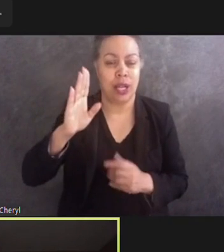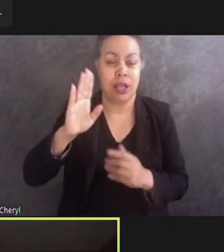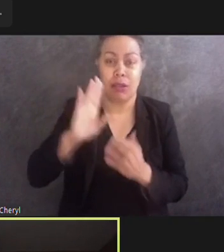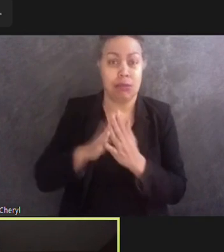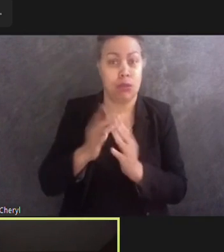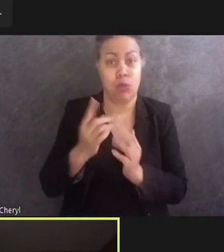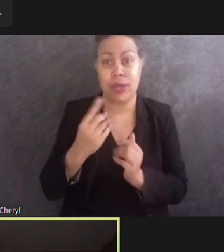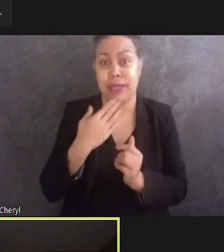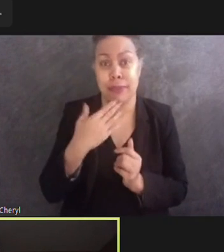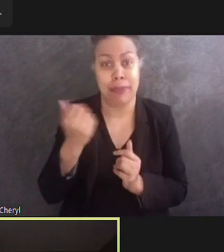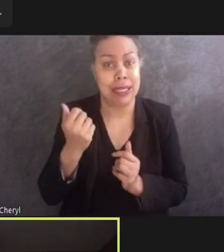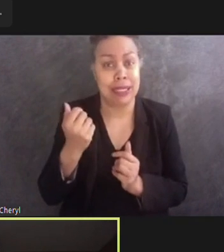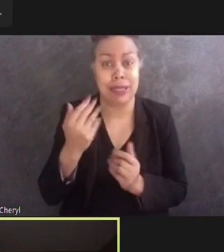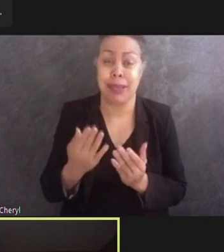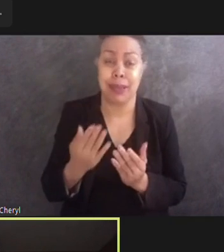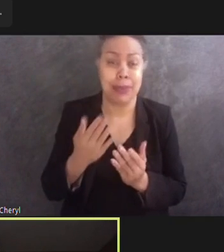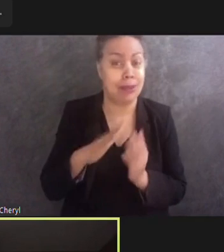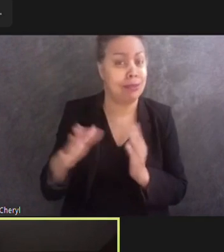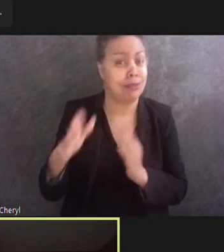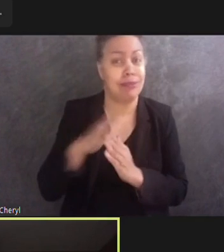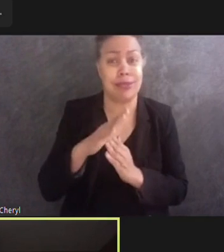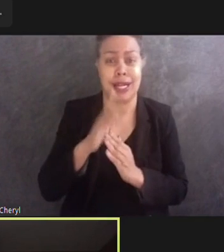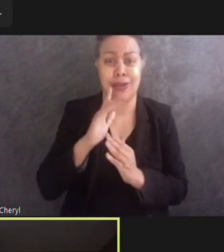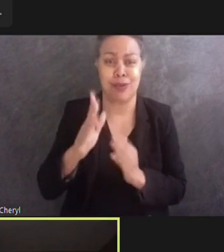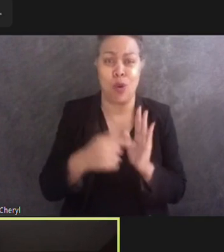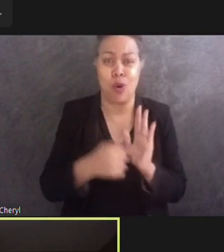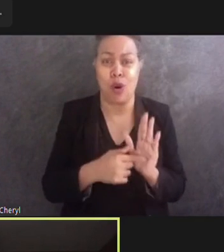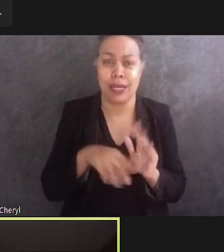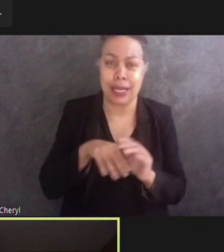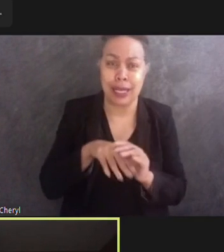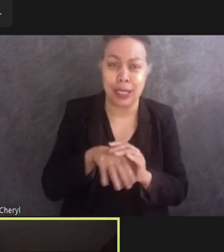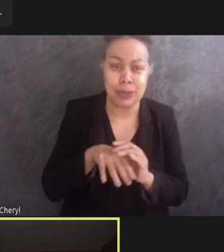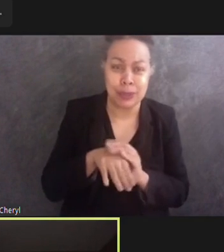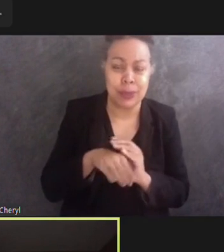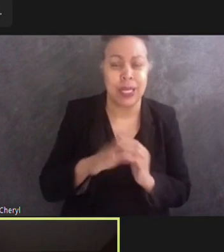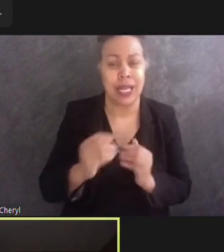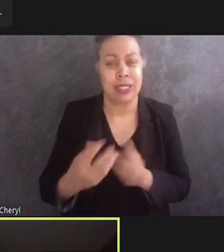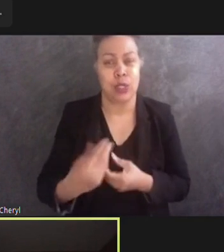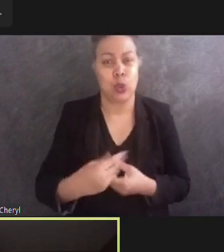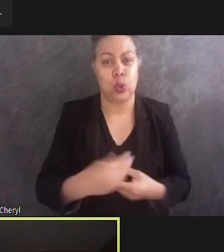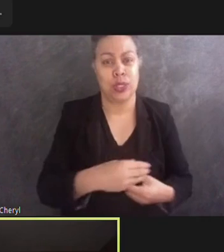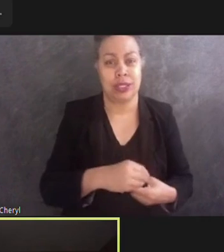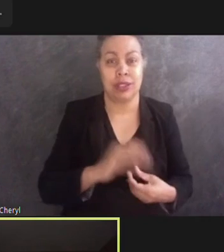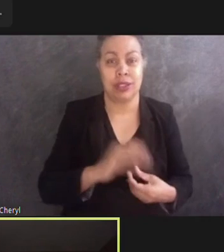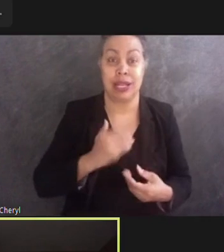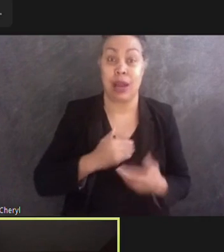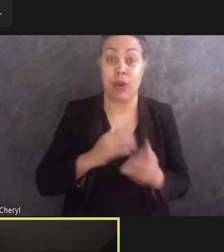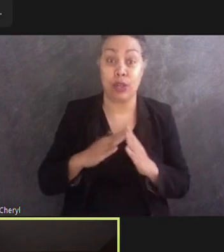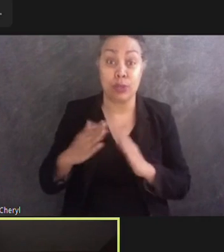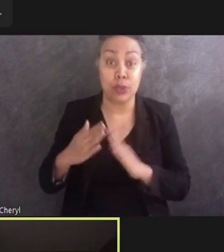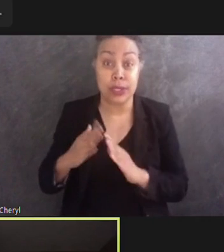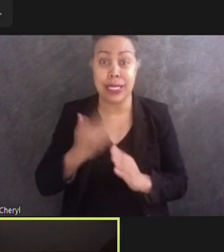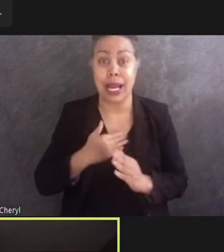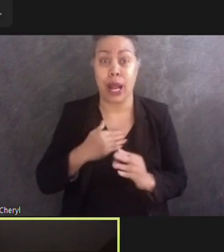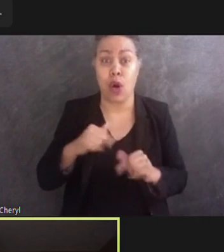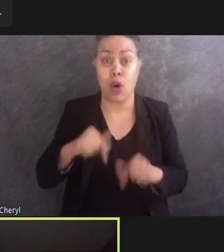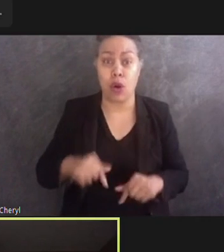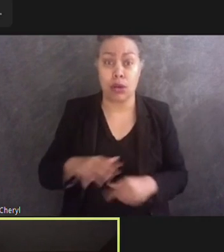not the best, if not inclusion and accessibility. Our community, our city in Washington, D.C. deserves no less.